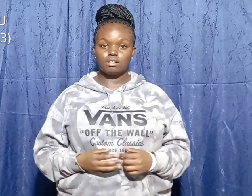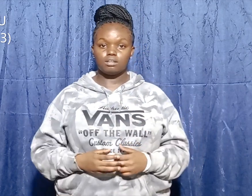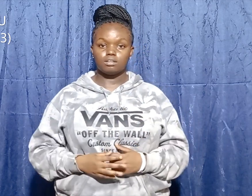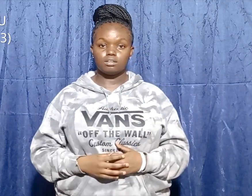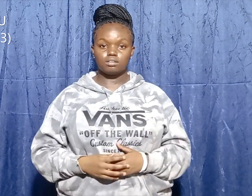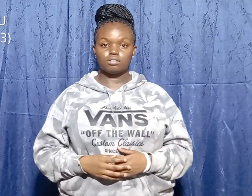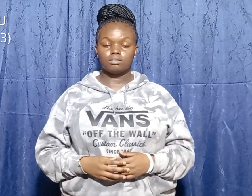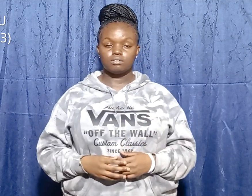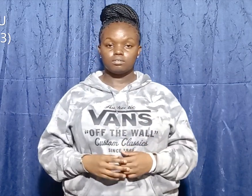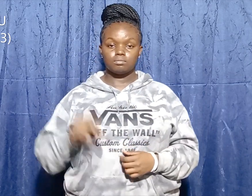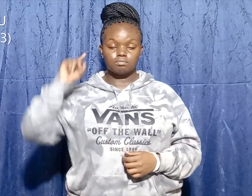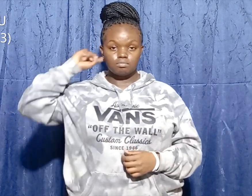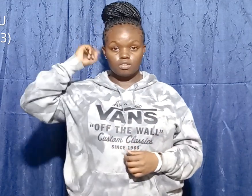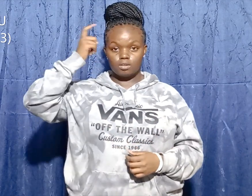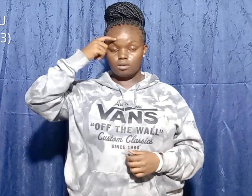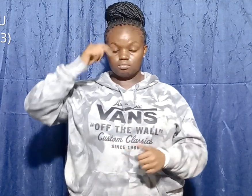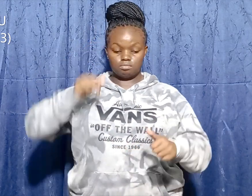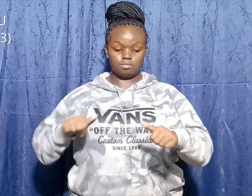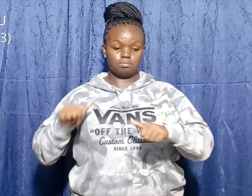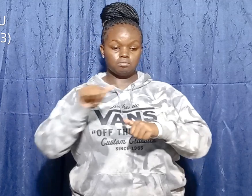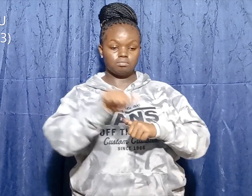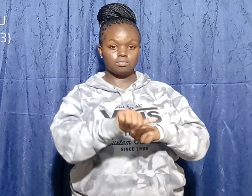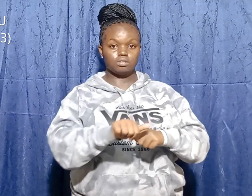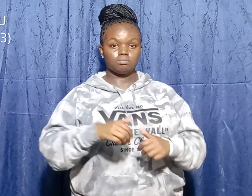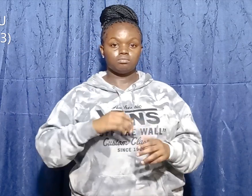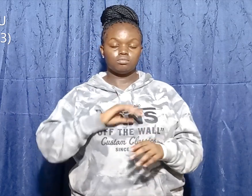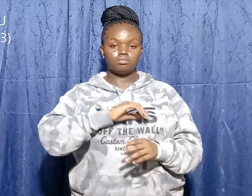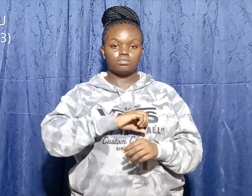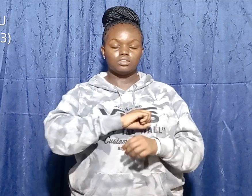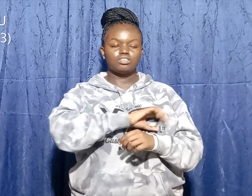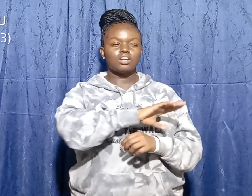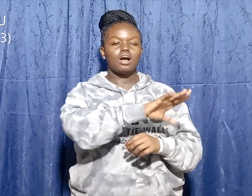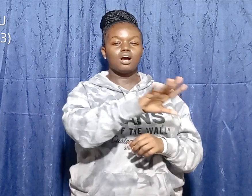Goliath came in front and shouted unto the Israelites people.